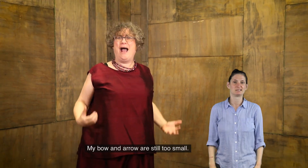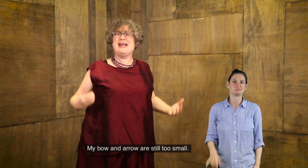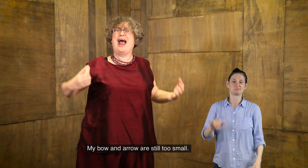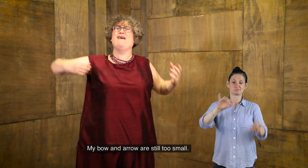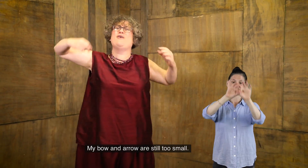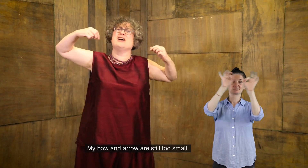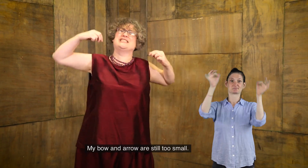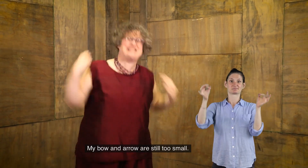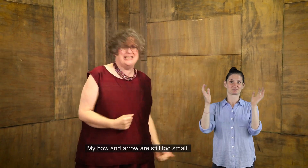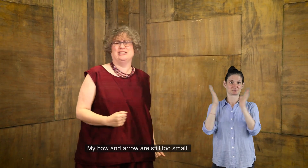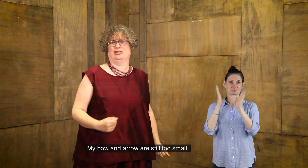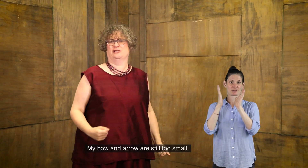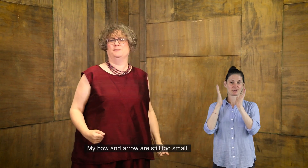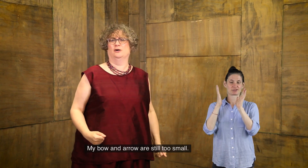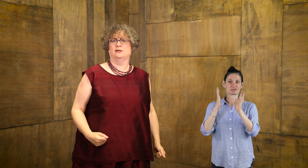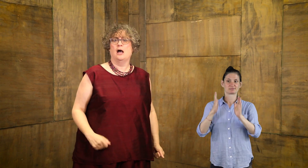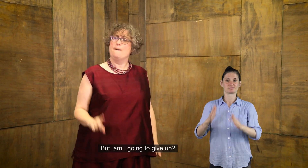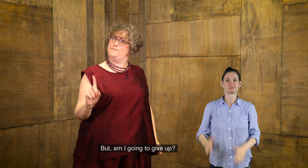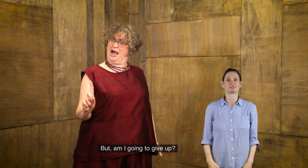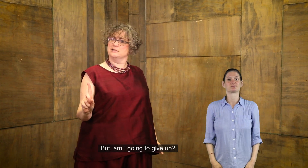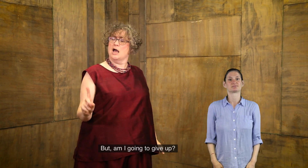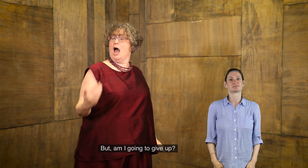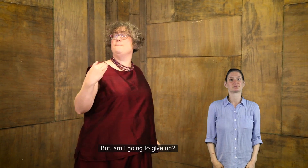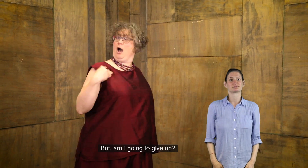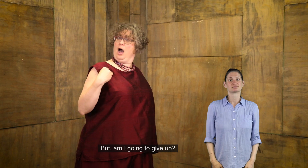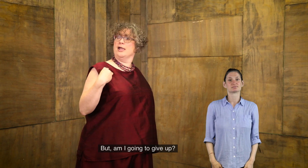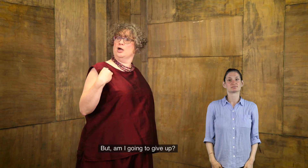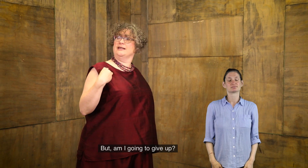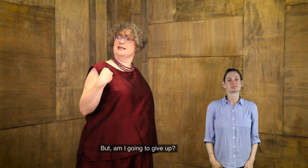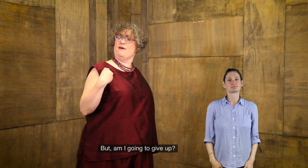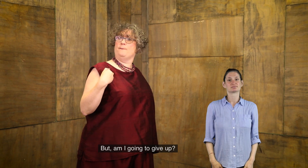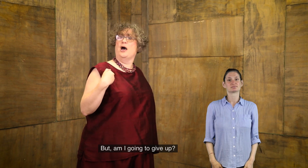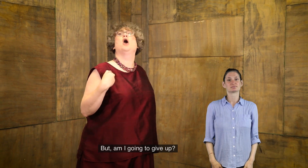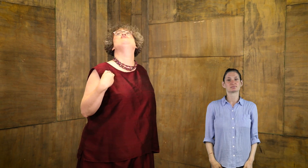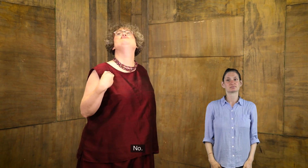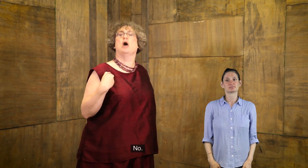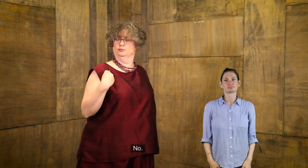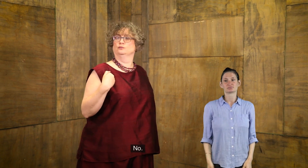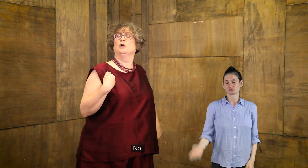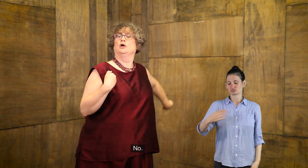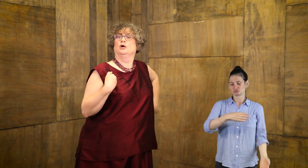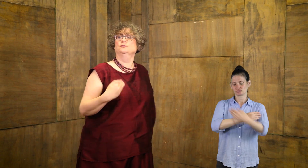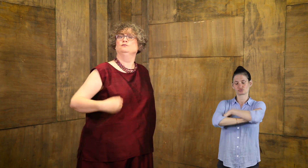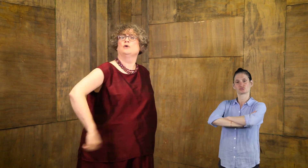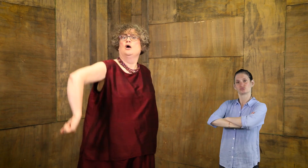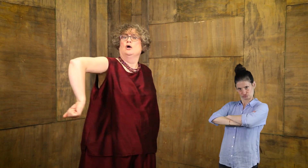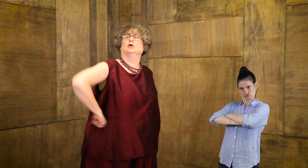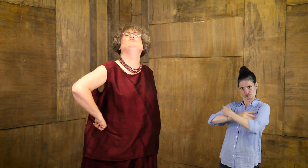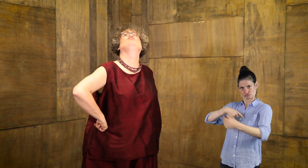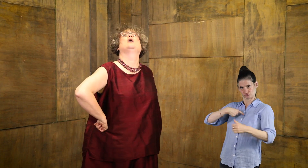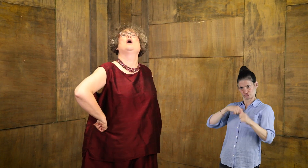bow and arrow are still too small. But, am I going to give up? No. Hum,